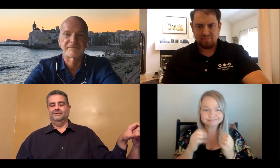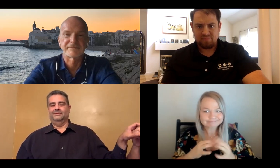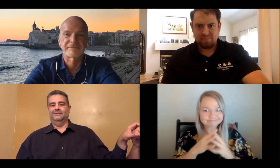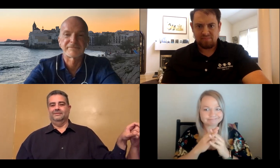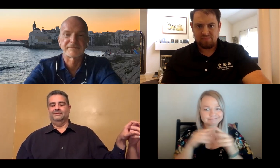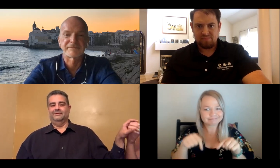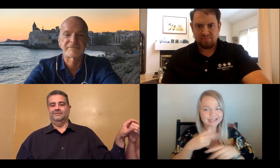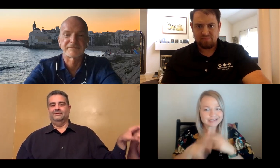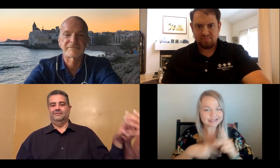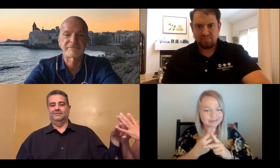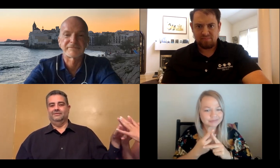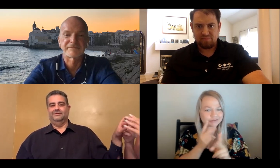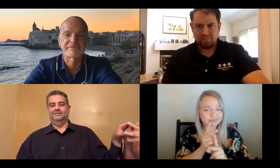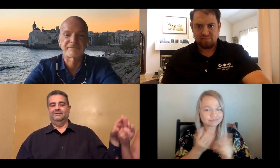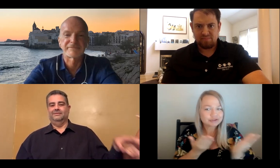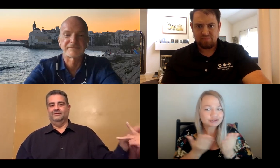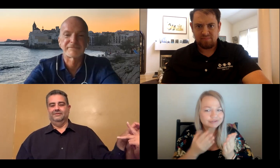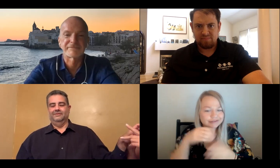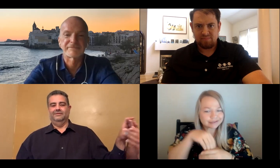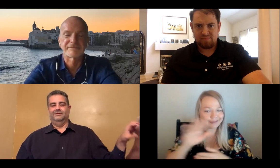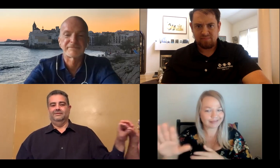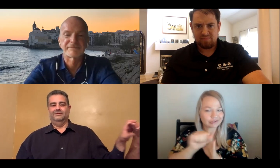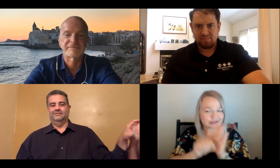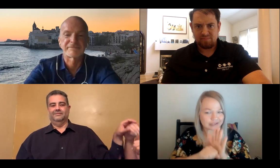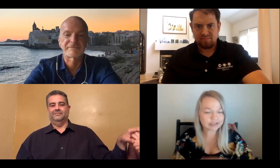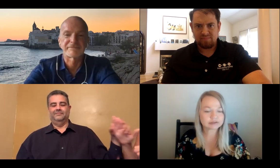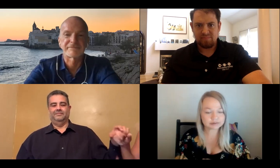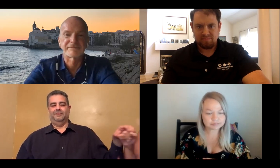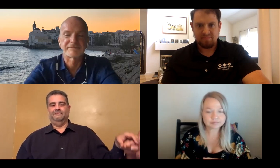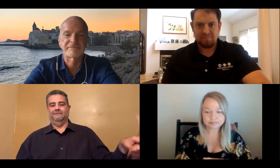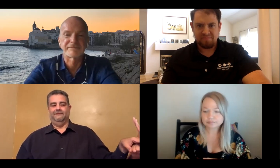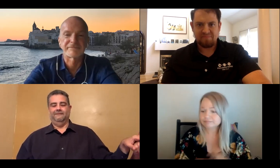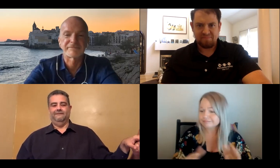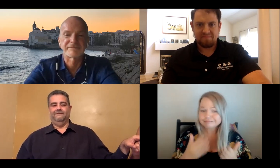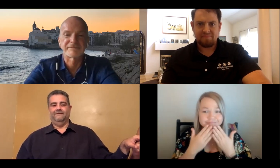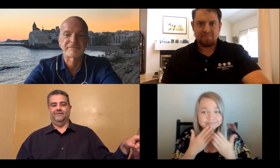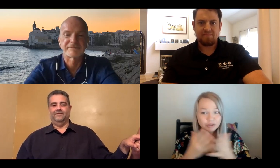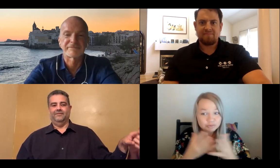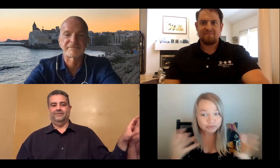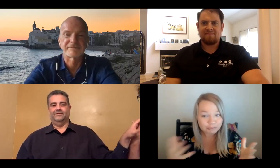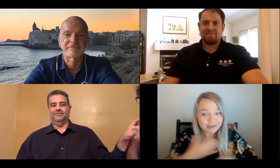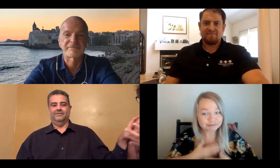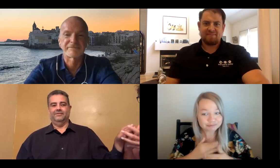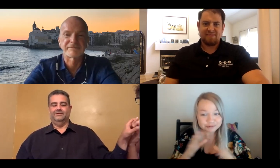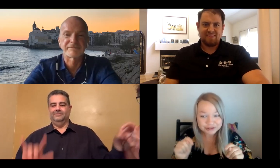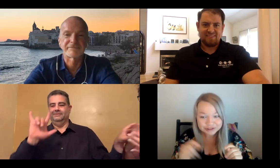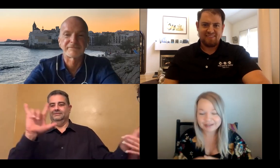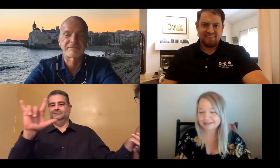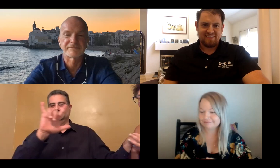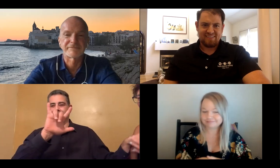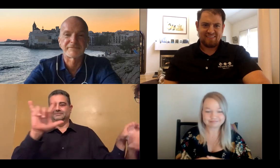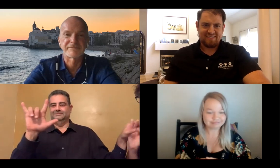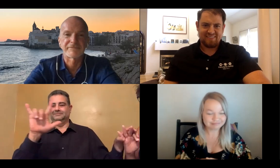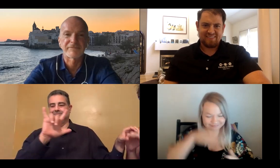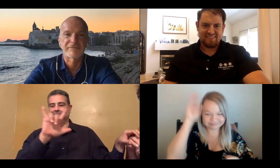how they can implement this type of service in their state programs. Thank you again